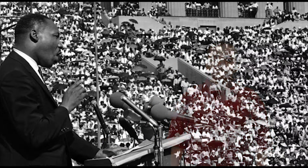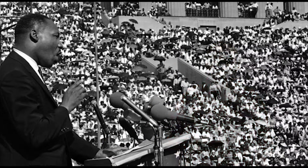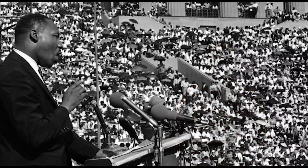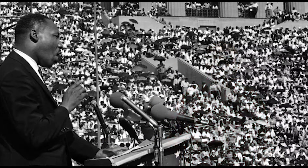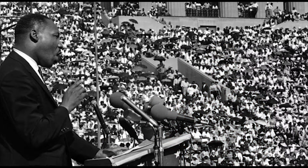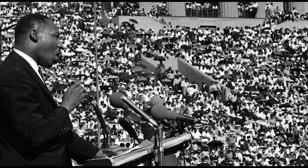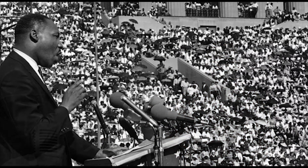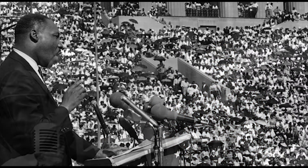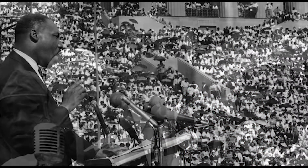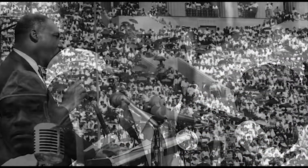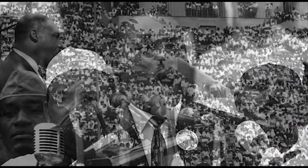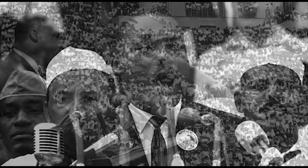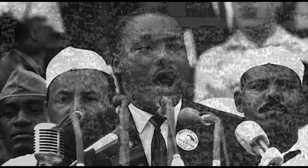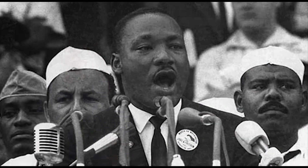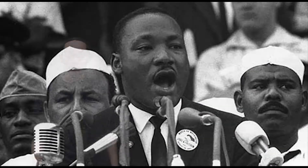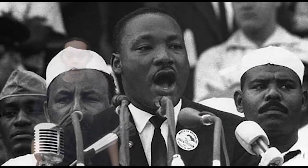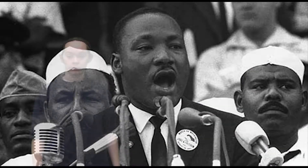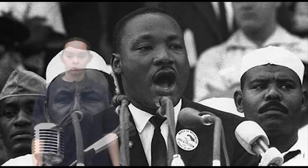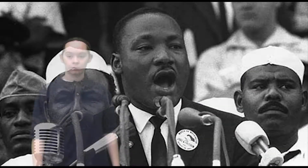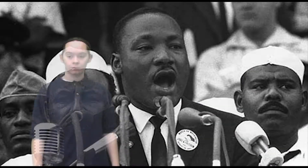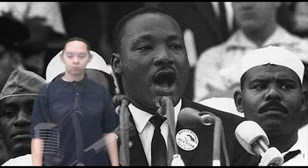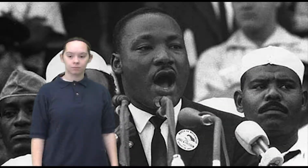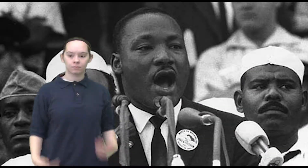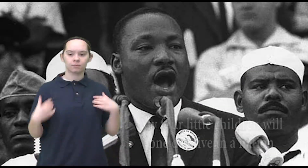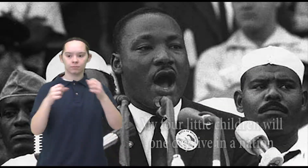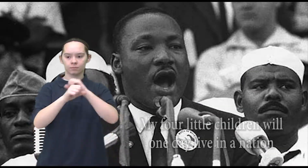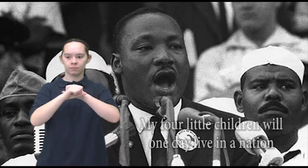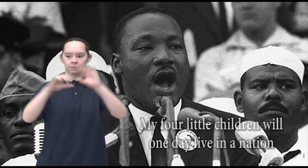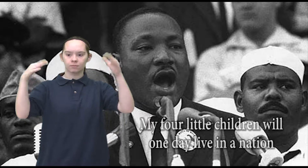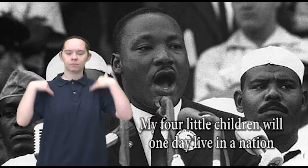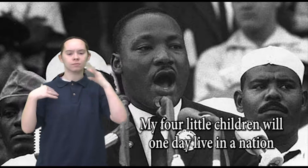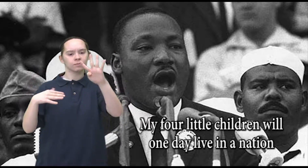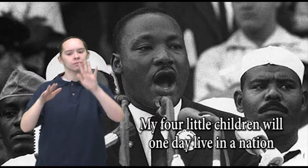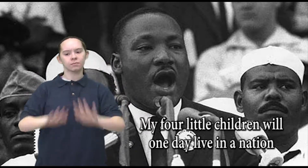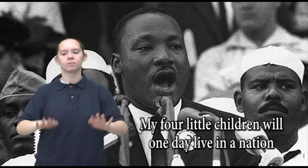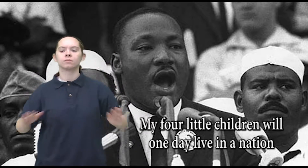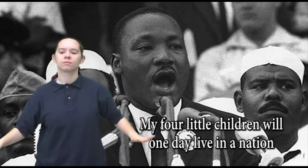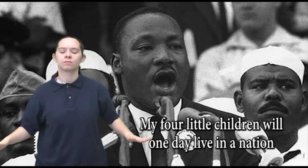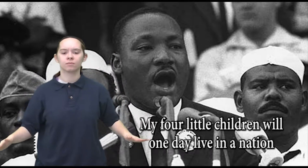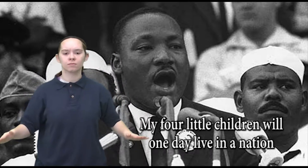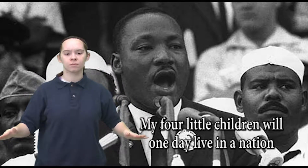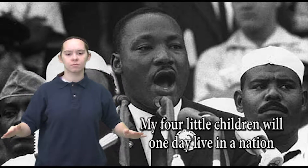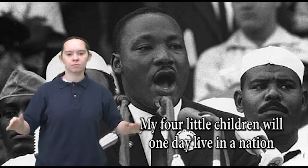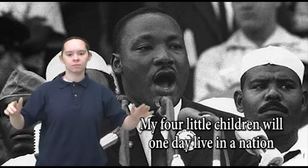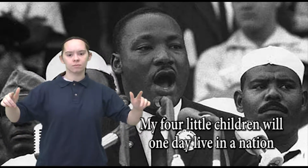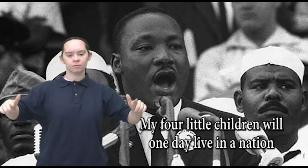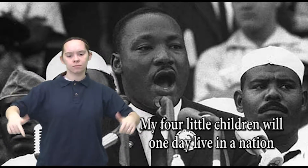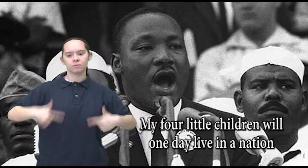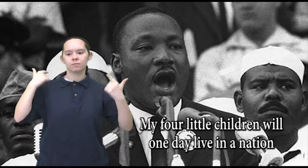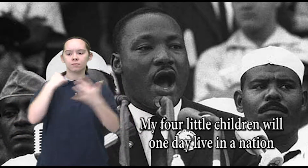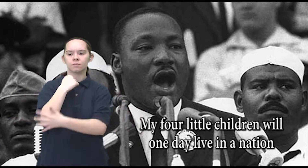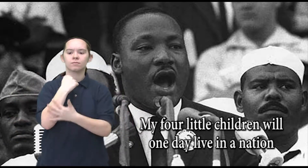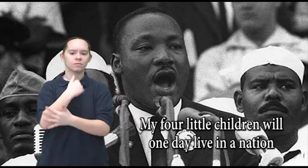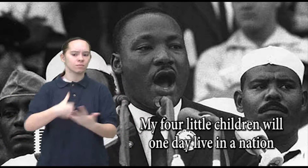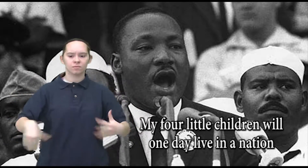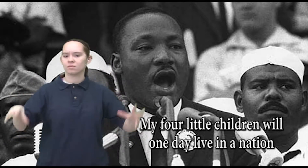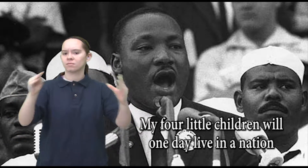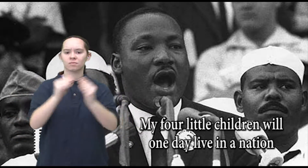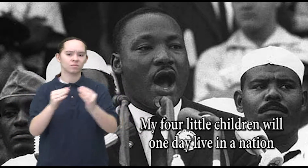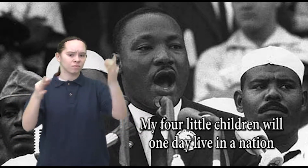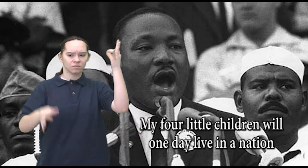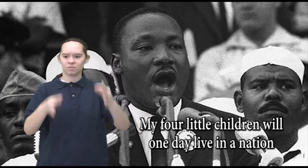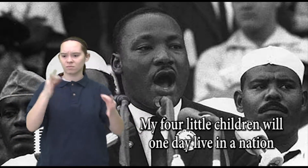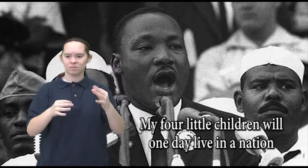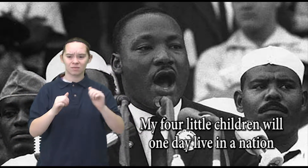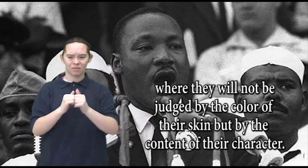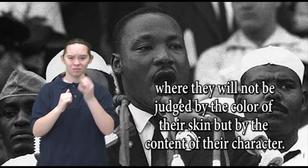dream that my poor little children will one day